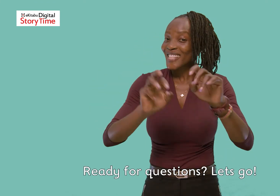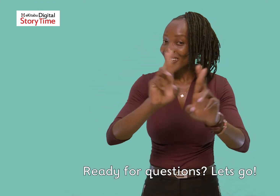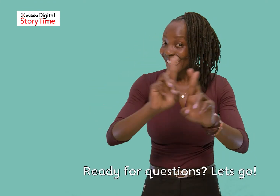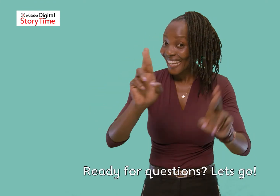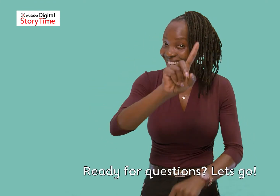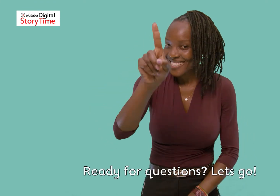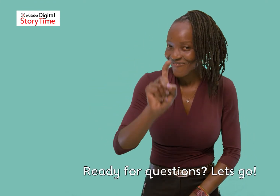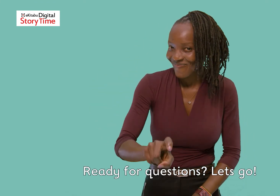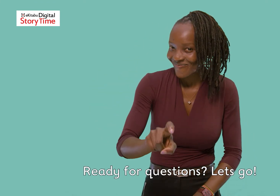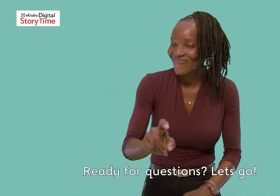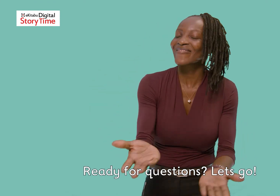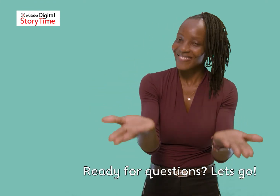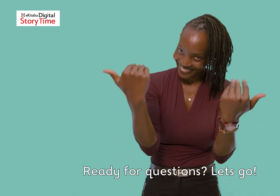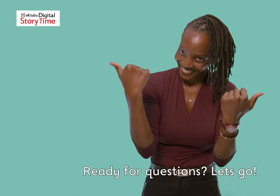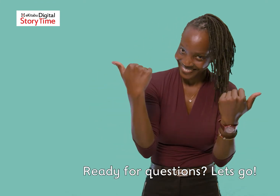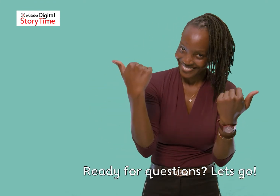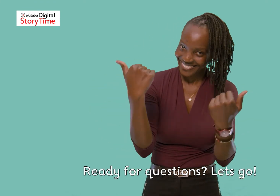Ready for questions? Let's go.